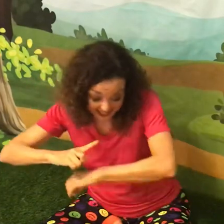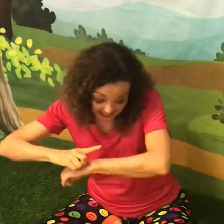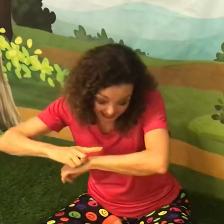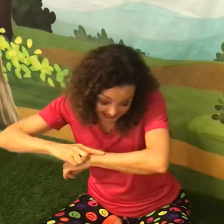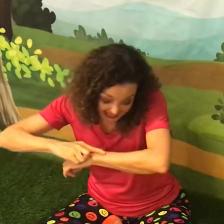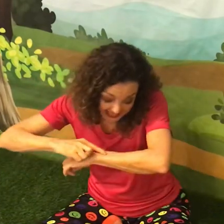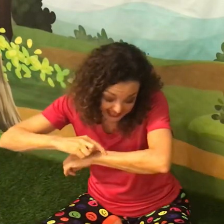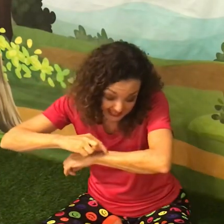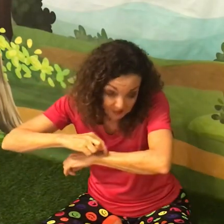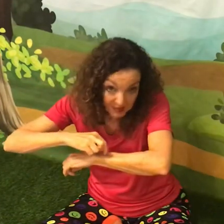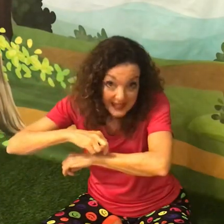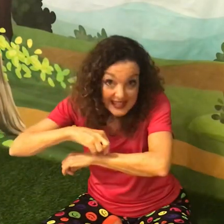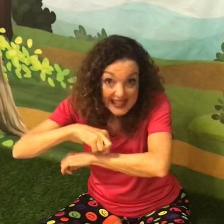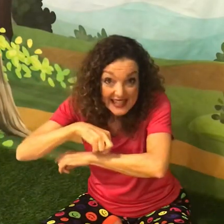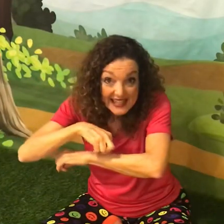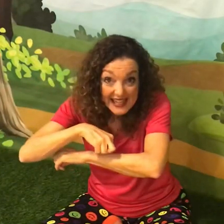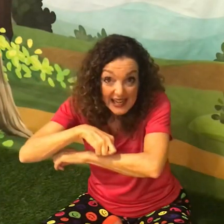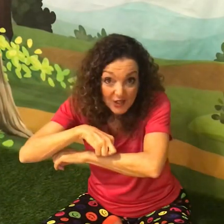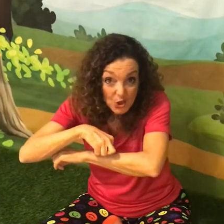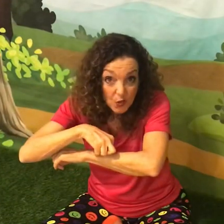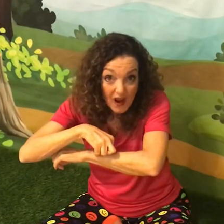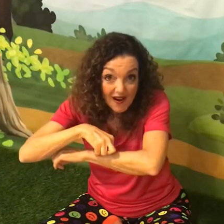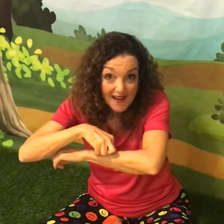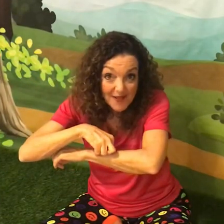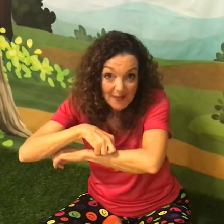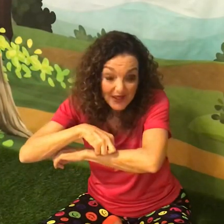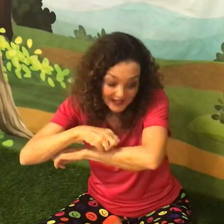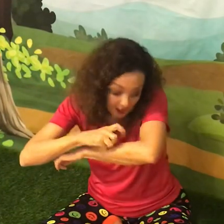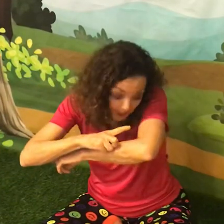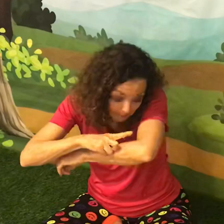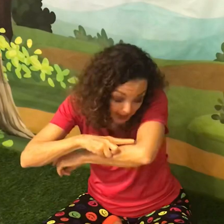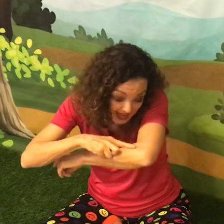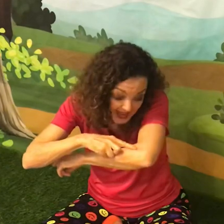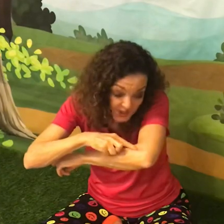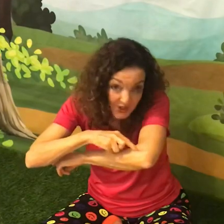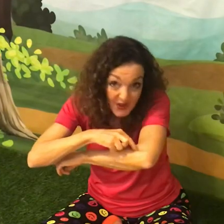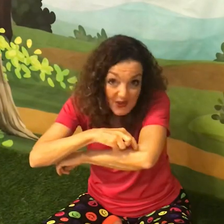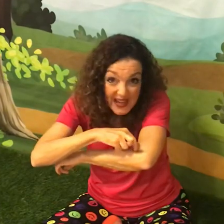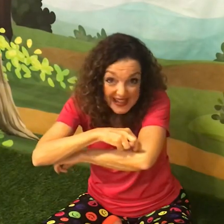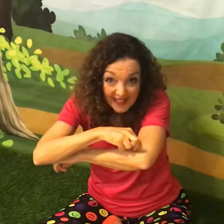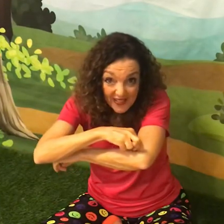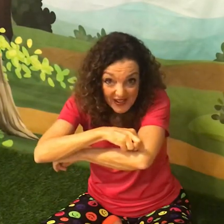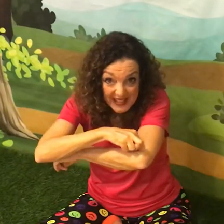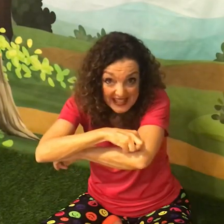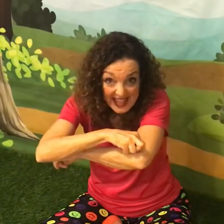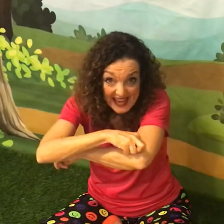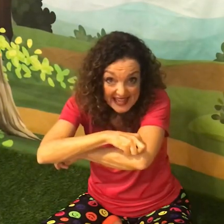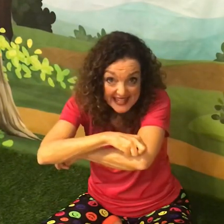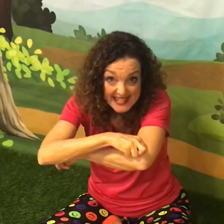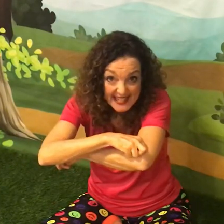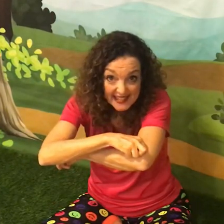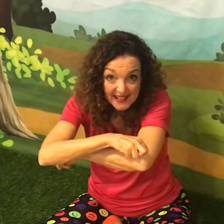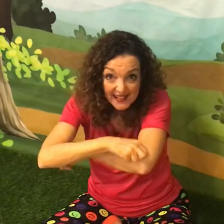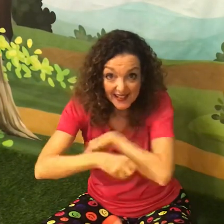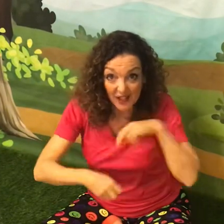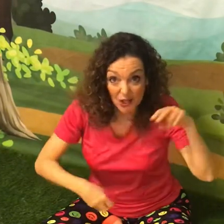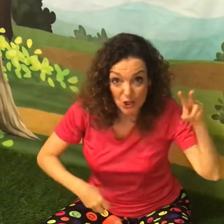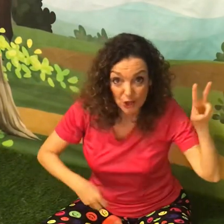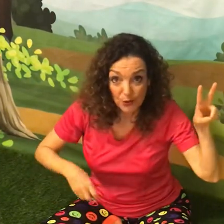Itty-bitty inchworm, measuring the gate. Two